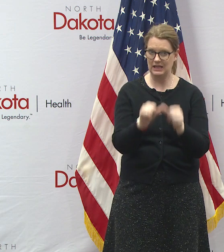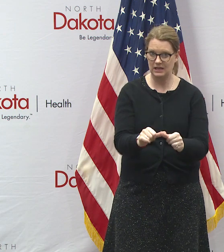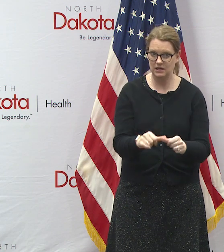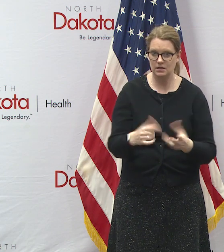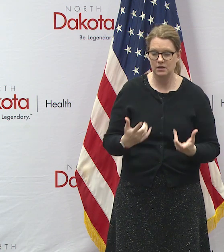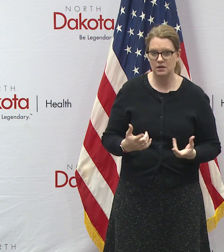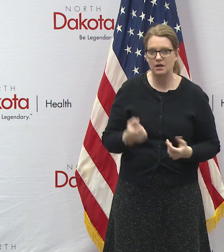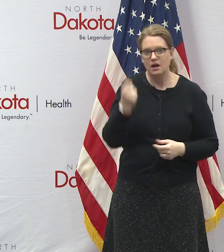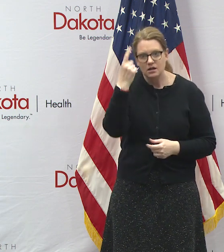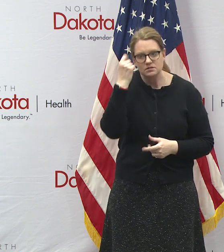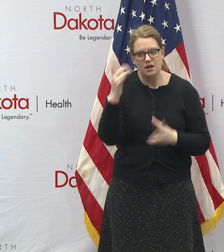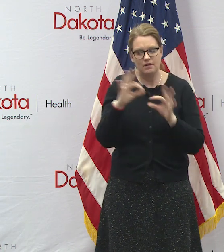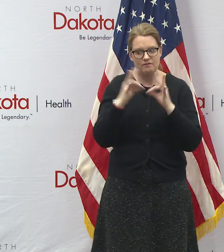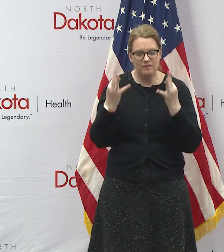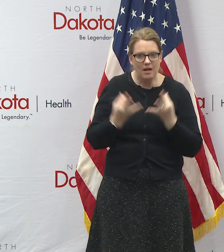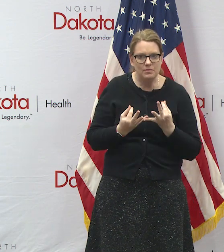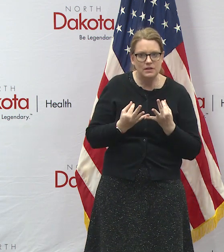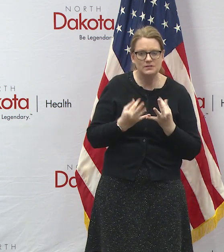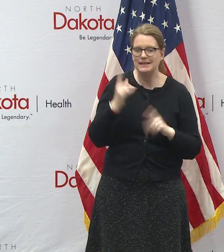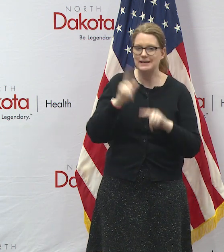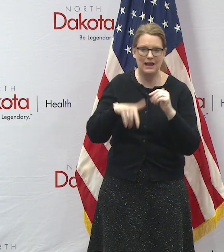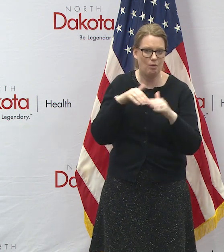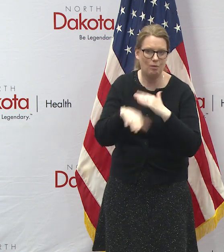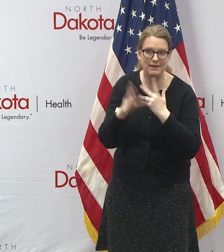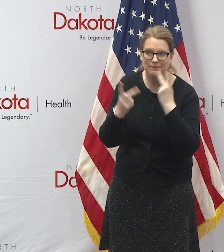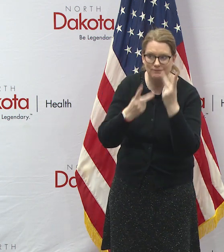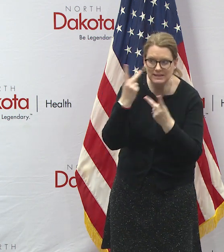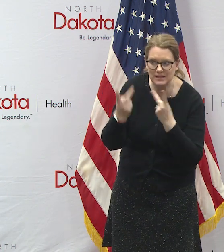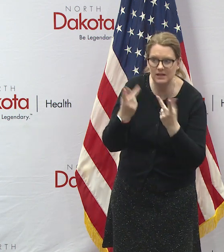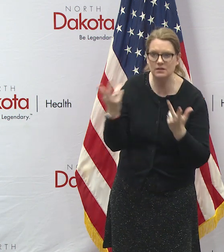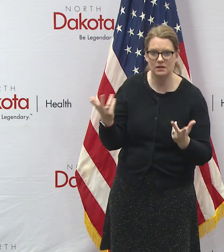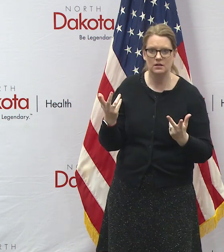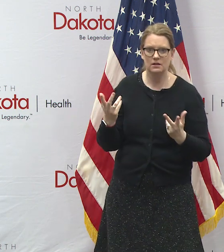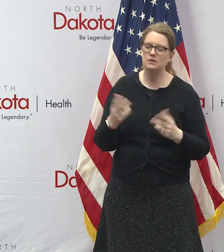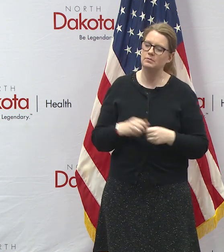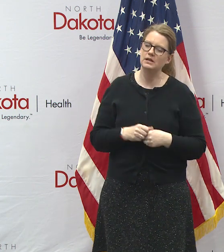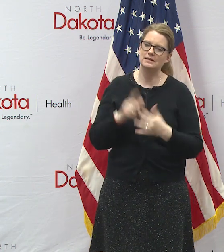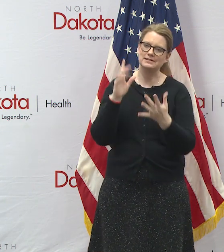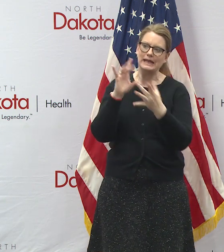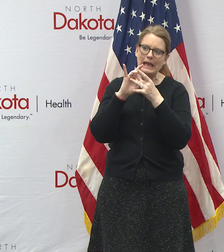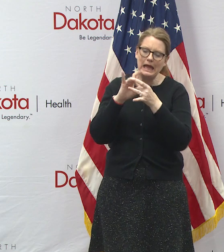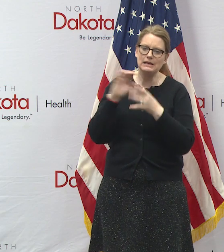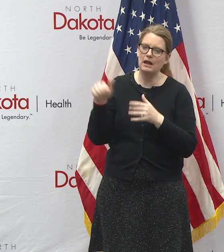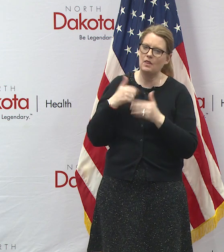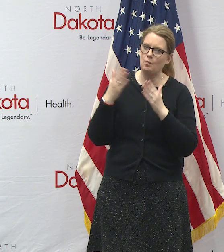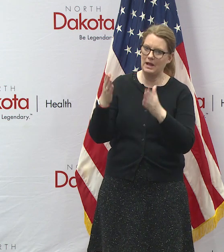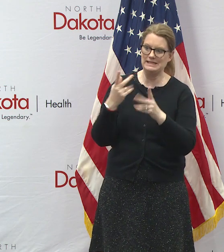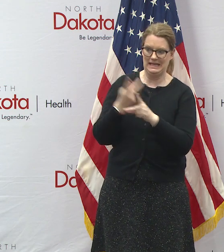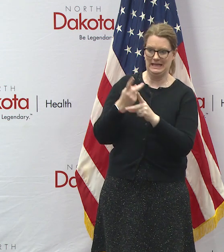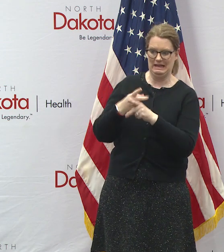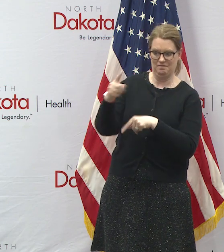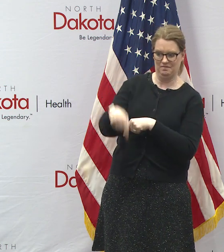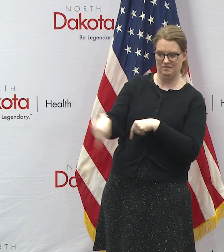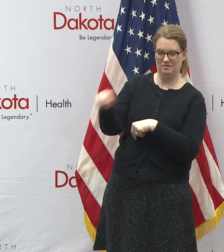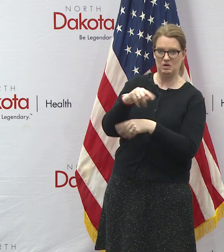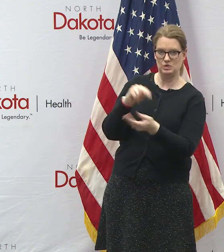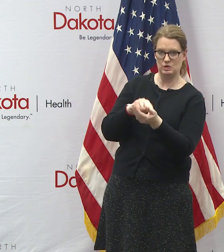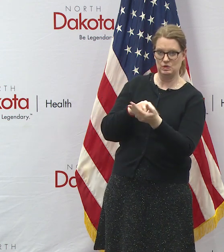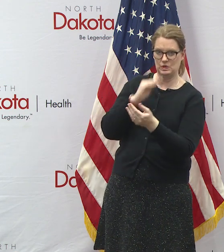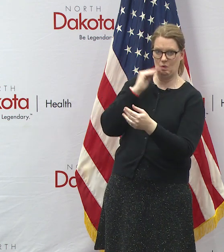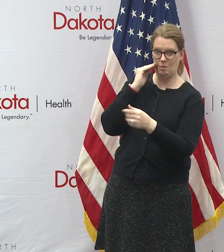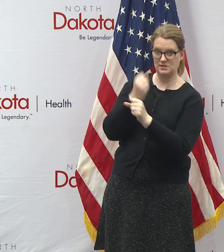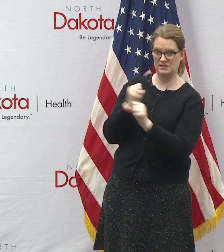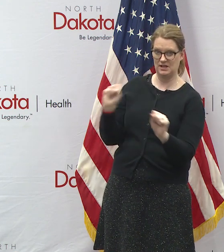families not being able to visit your your uh loved ones but uh reach out to them another way and let's uh let's keep them safe uh